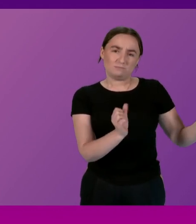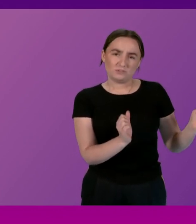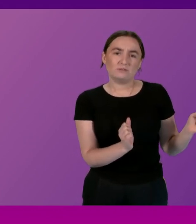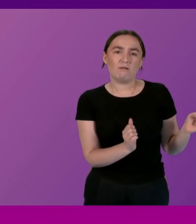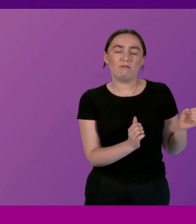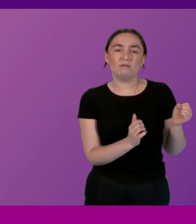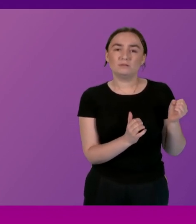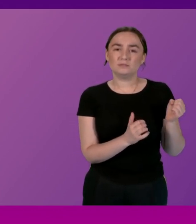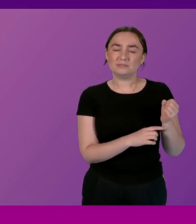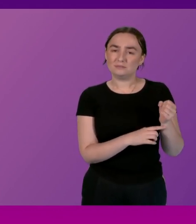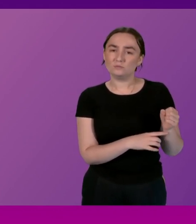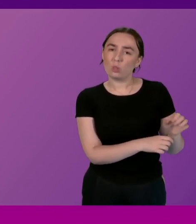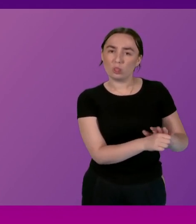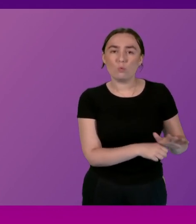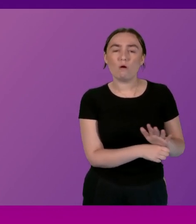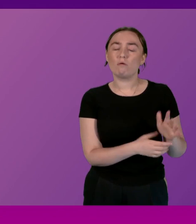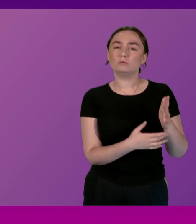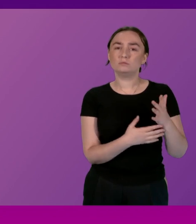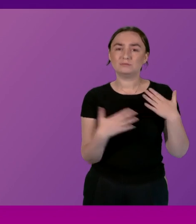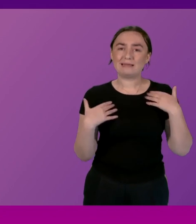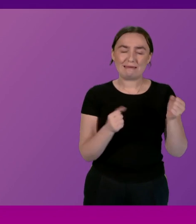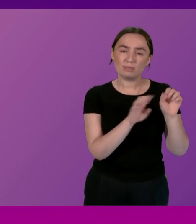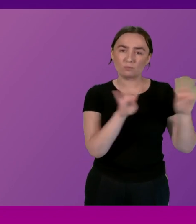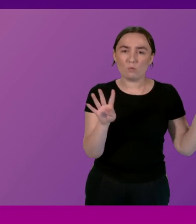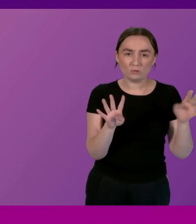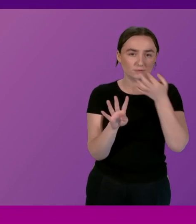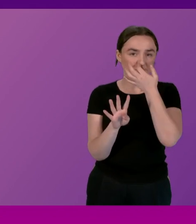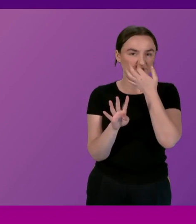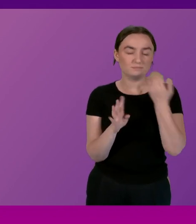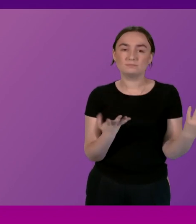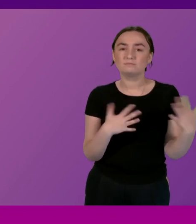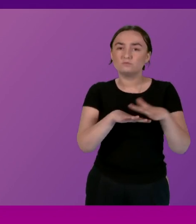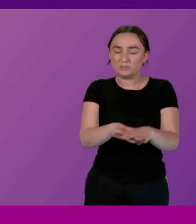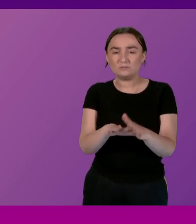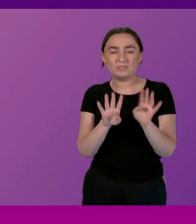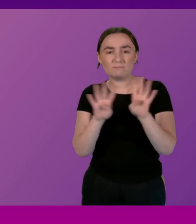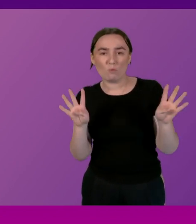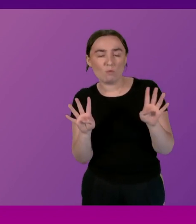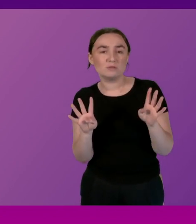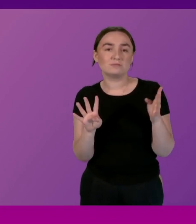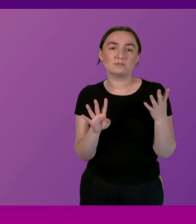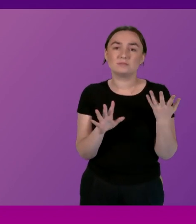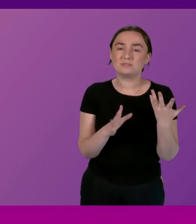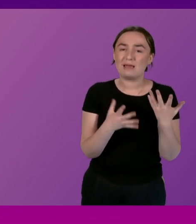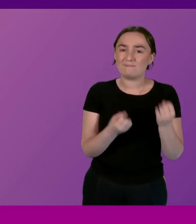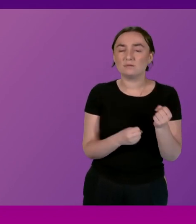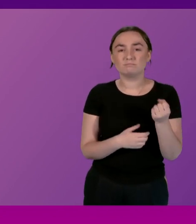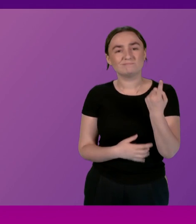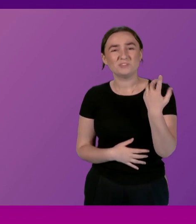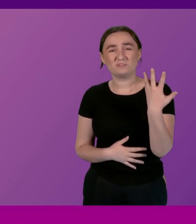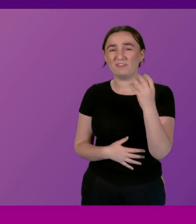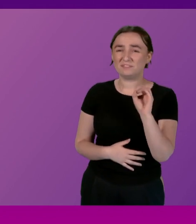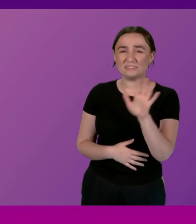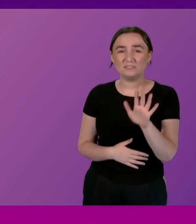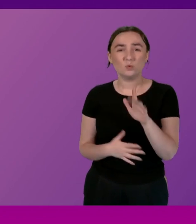health boards community planning partnerships joint integration boards regional and city deals 150 or so quangos an